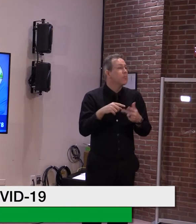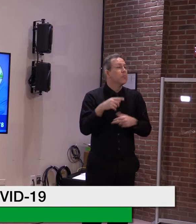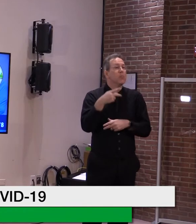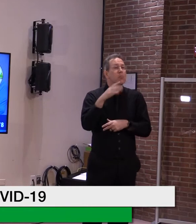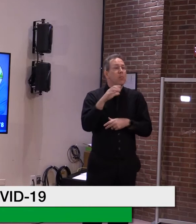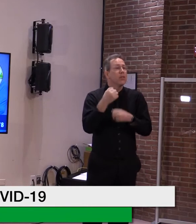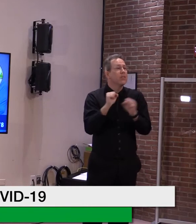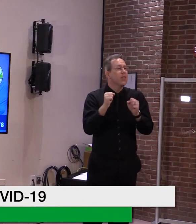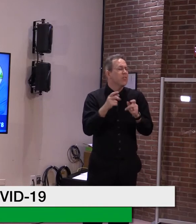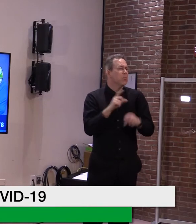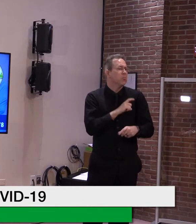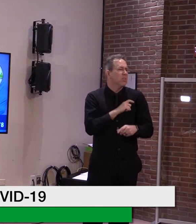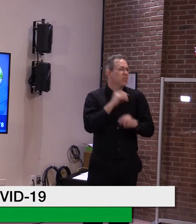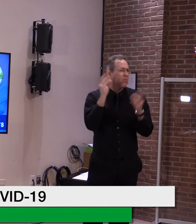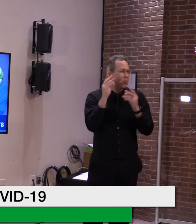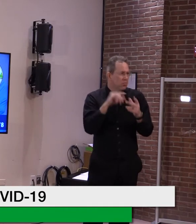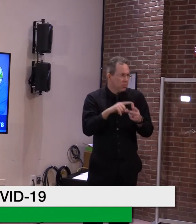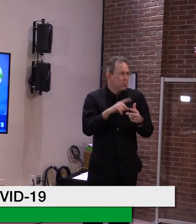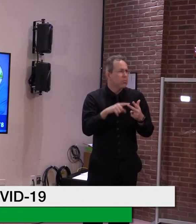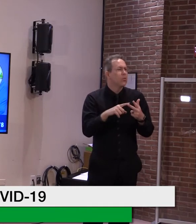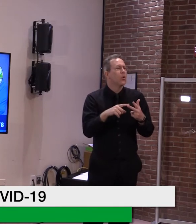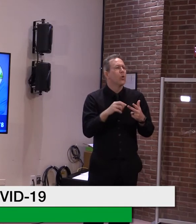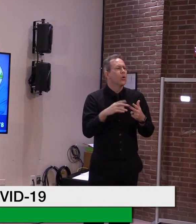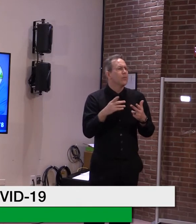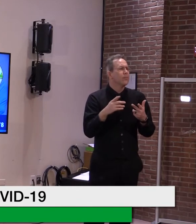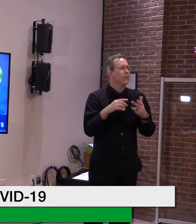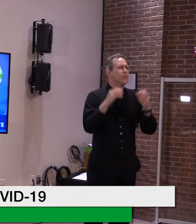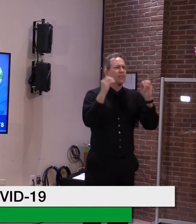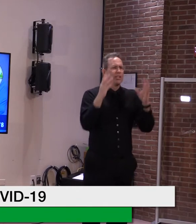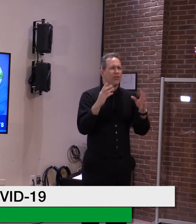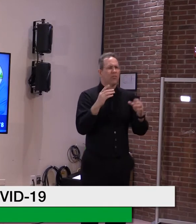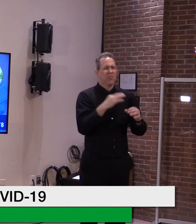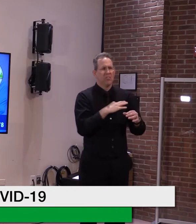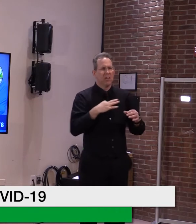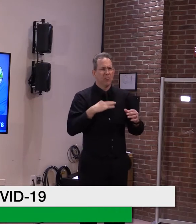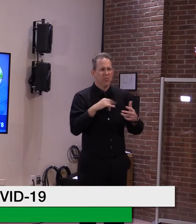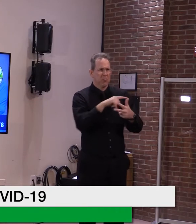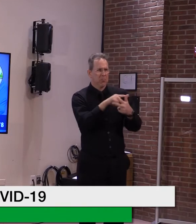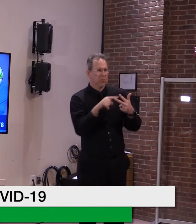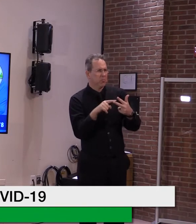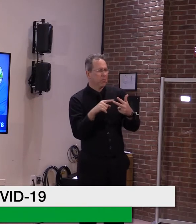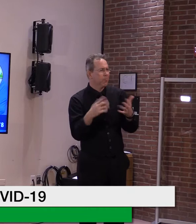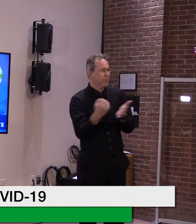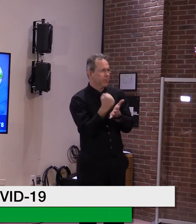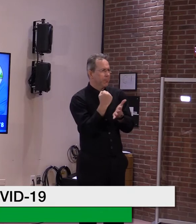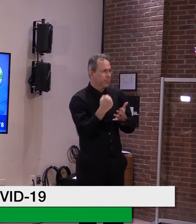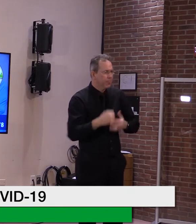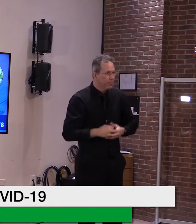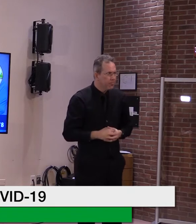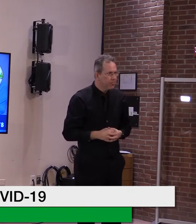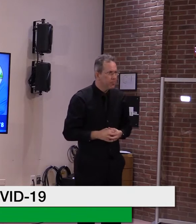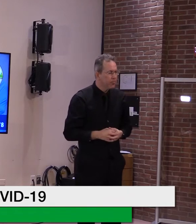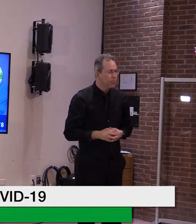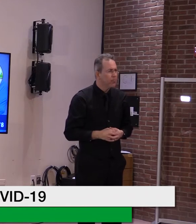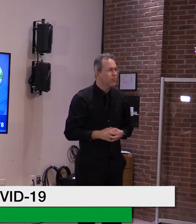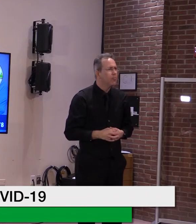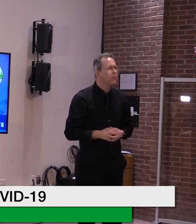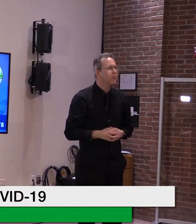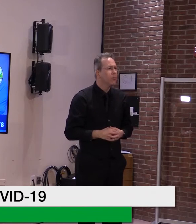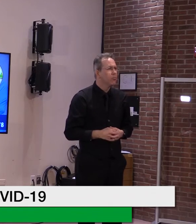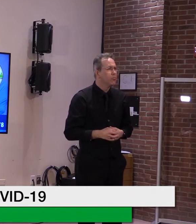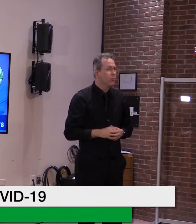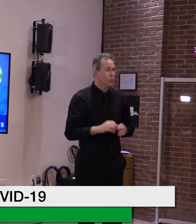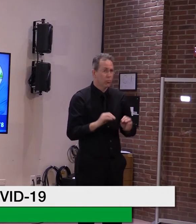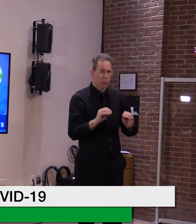school staff so that we eliminate any confusion that we have with border bordering states is does that answer your question?